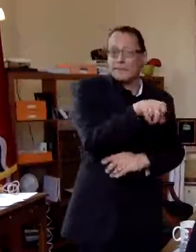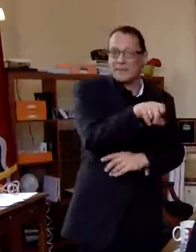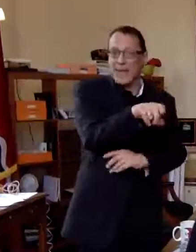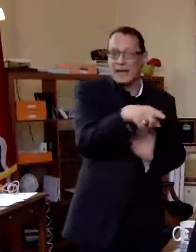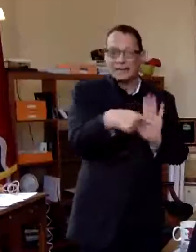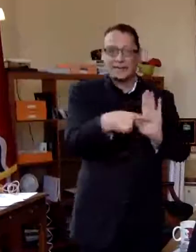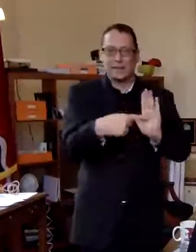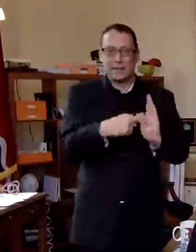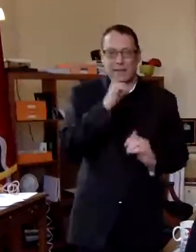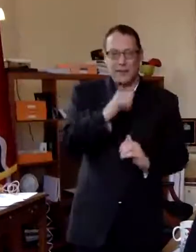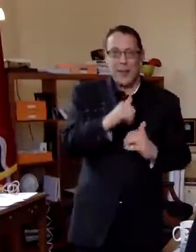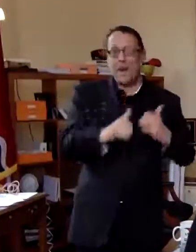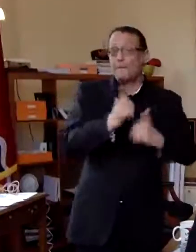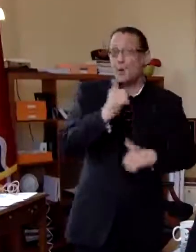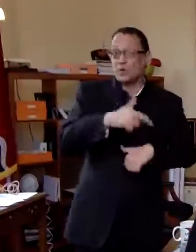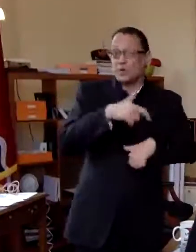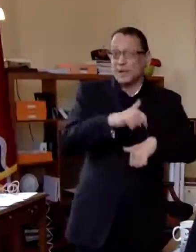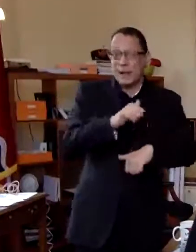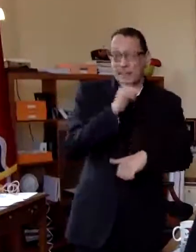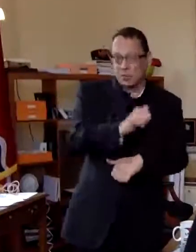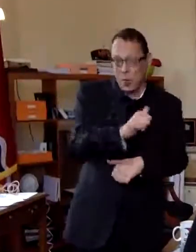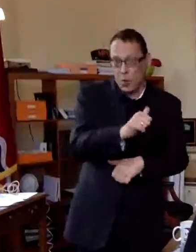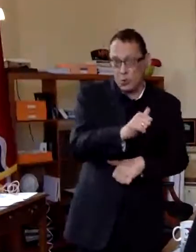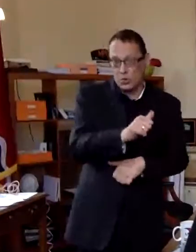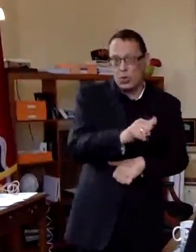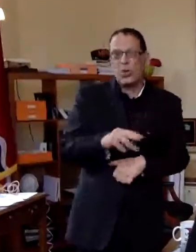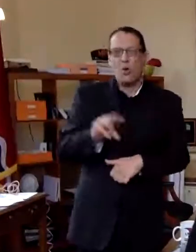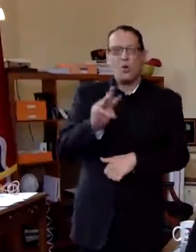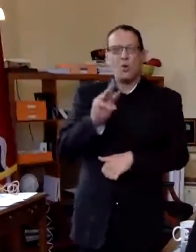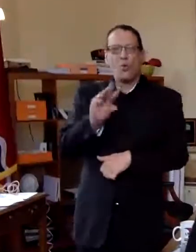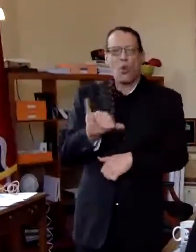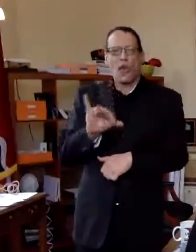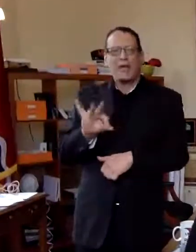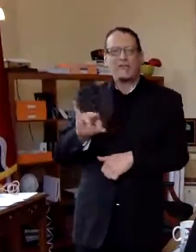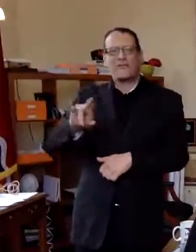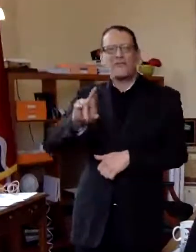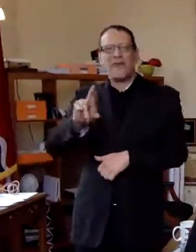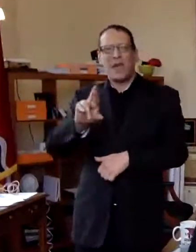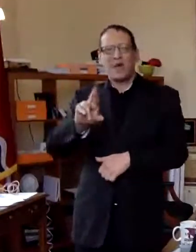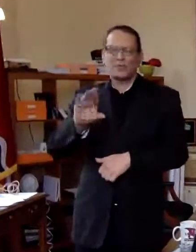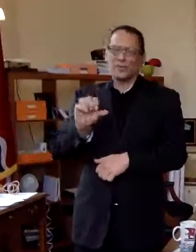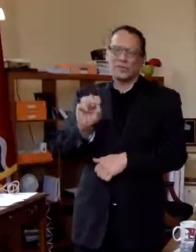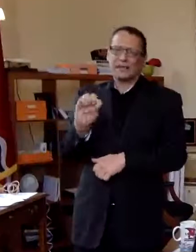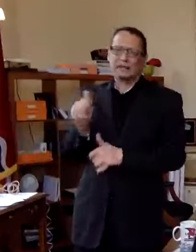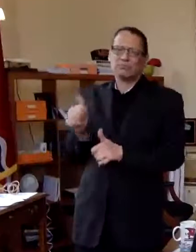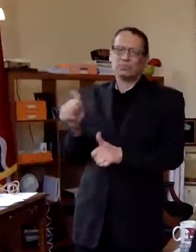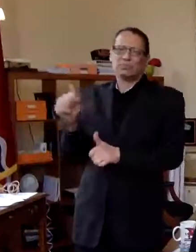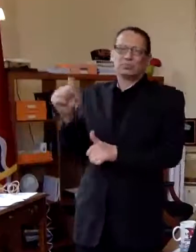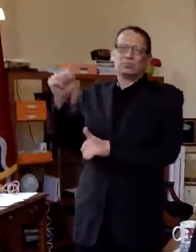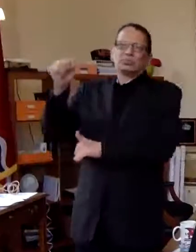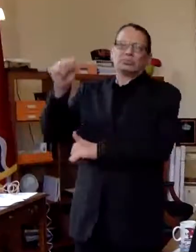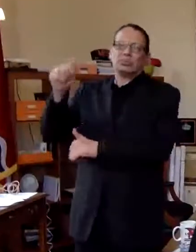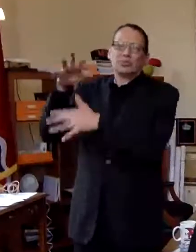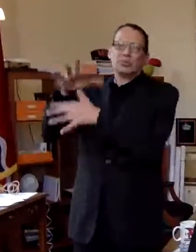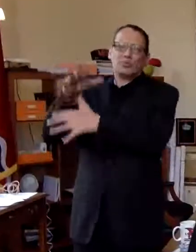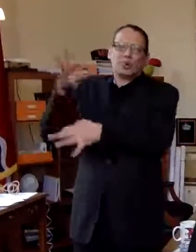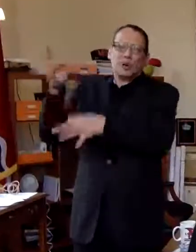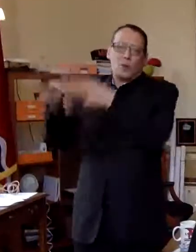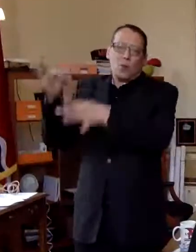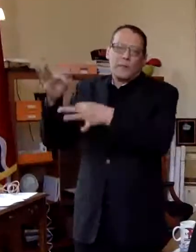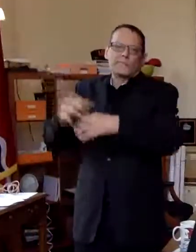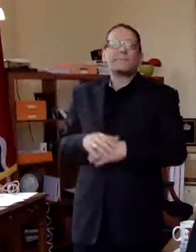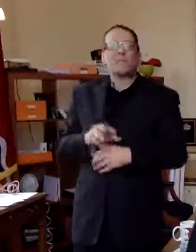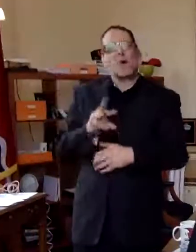often you don't and wayfair this case that went all the way to the supreme court that's why it's called that wayfair